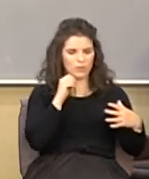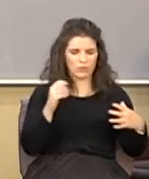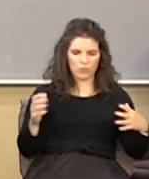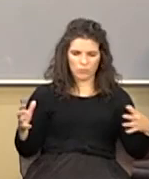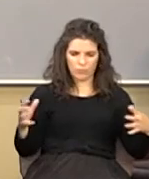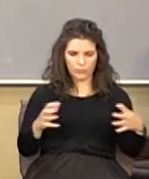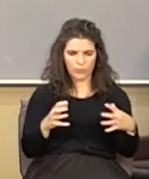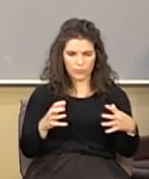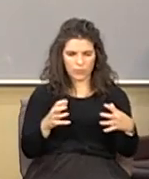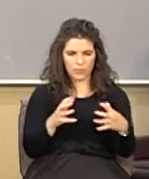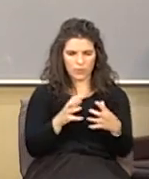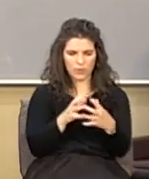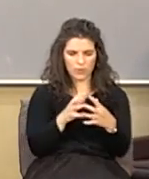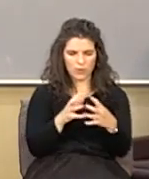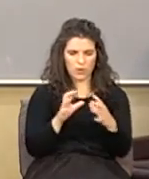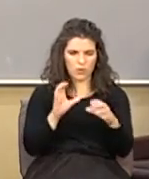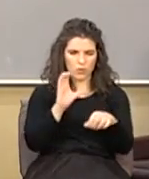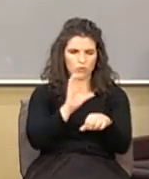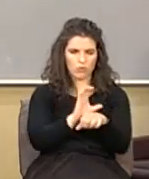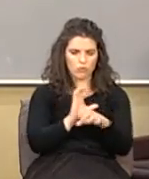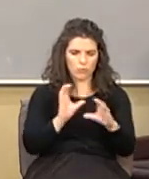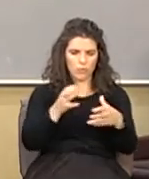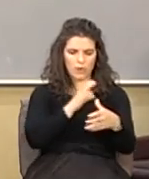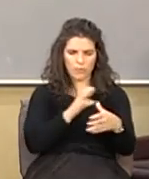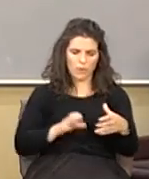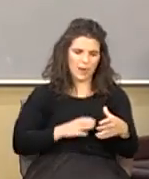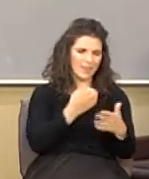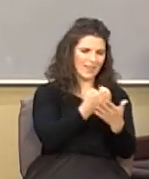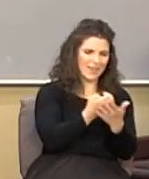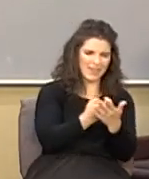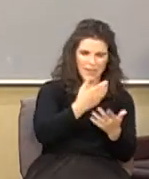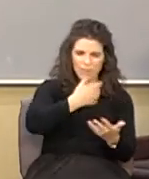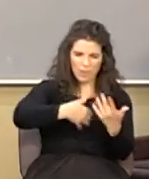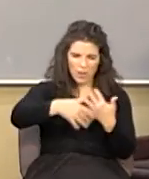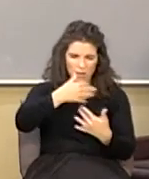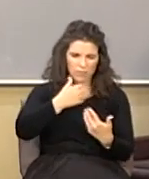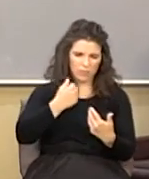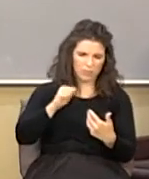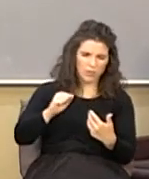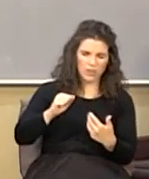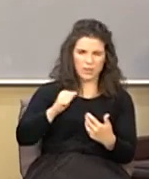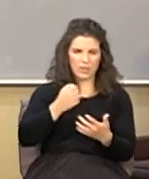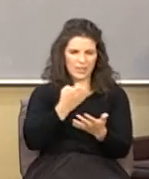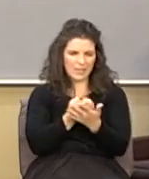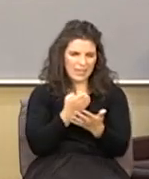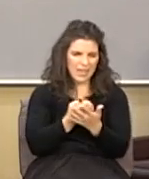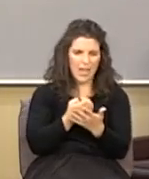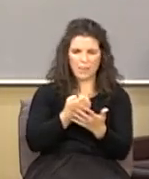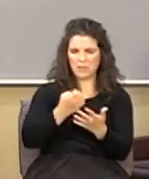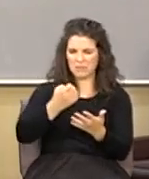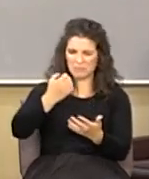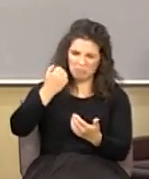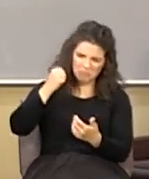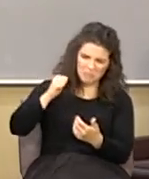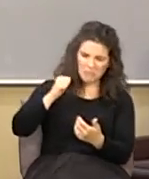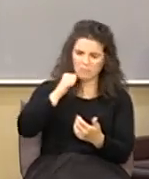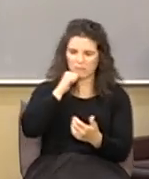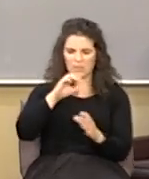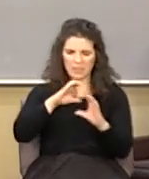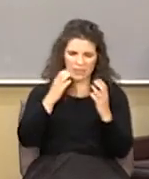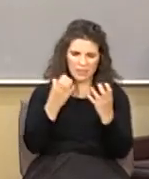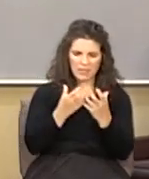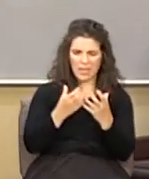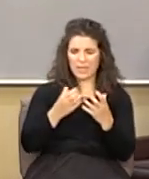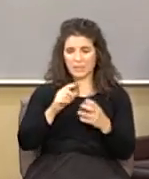goes away all that economic hostility goes away all that social class you know what a class driven world